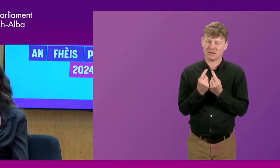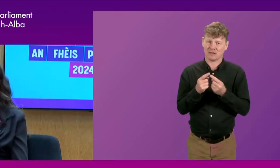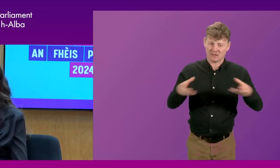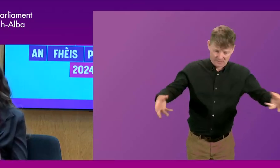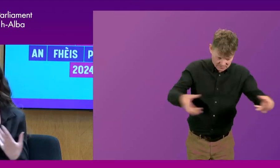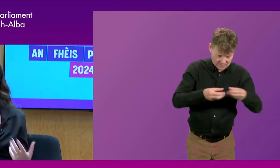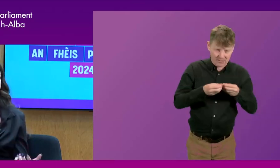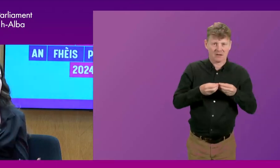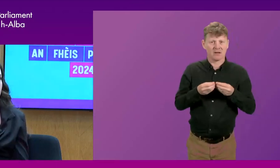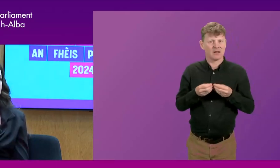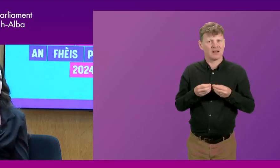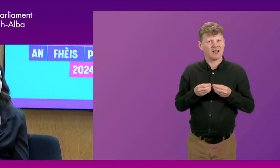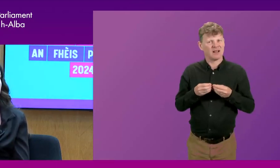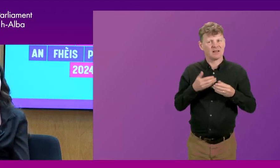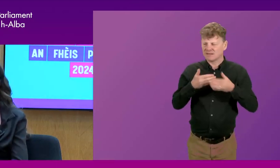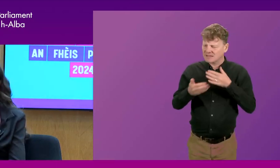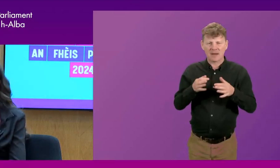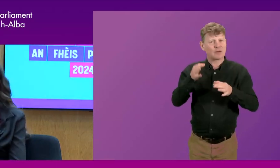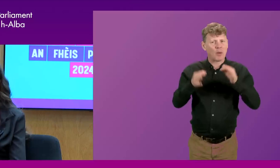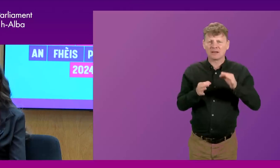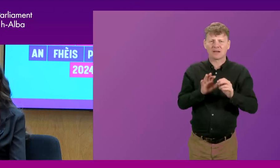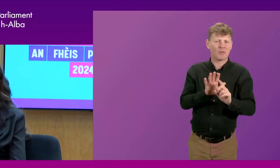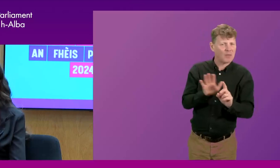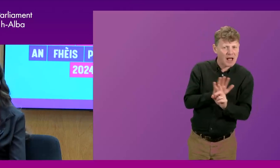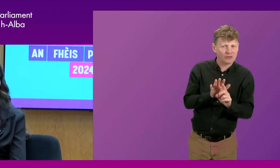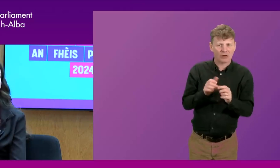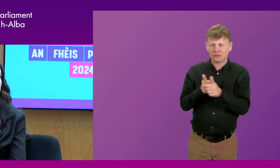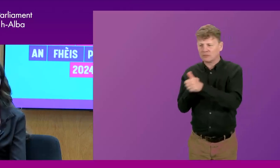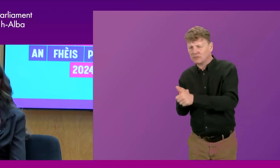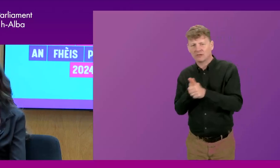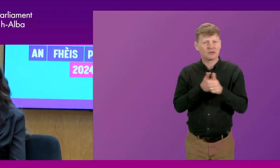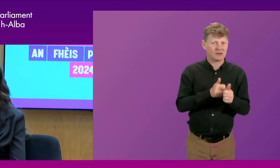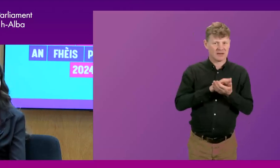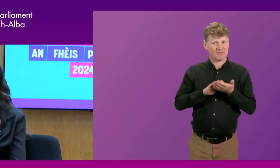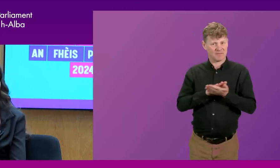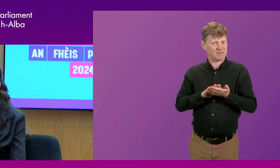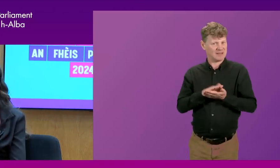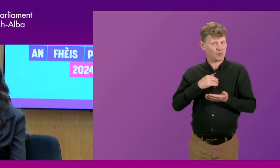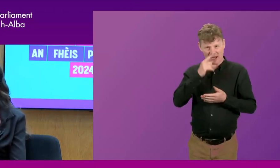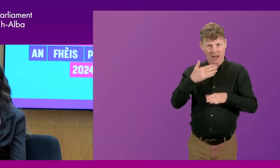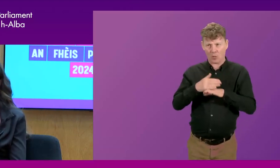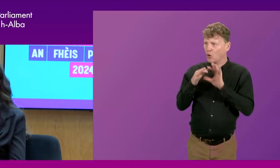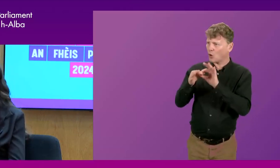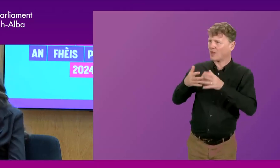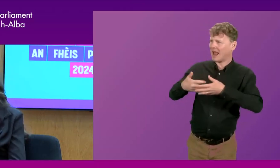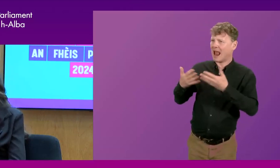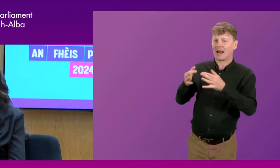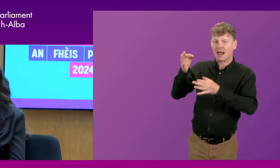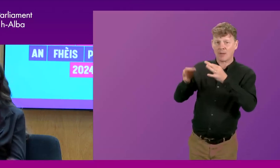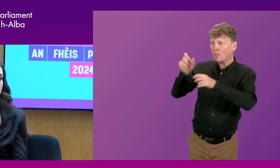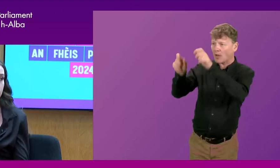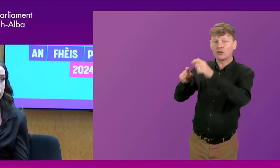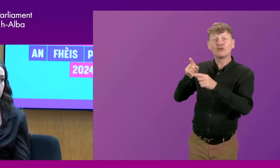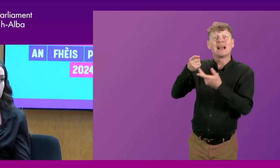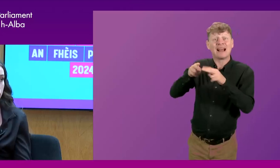parliament, no matter your political background, and it also means that we can work with pretty much any politician, if they're willing to work with